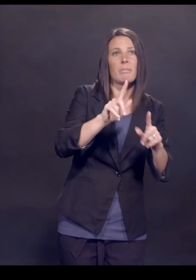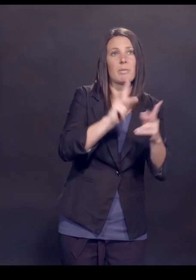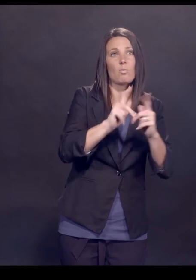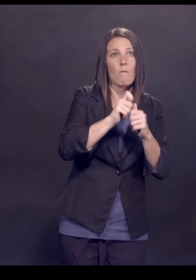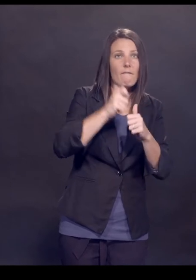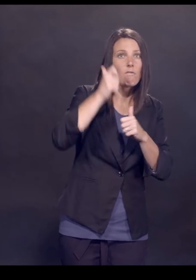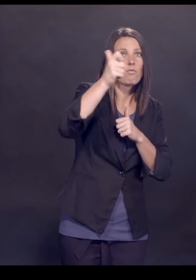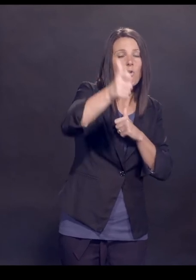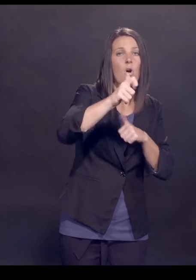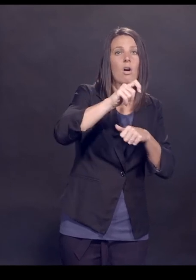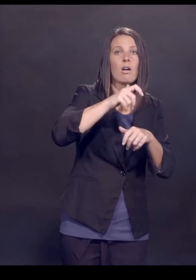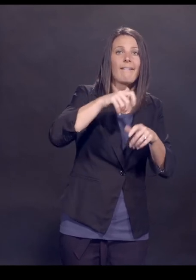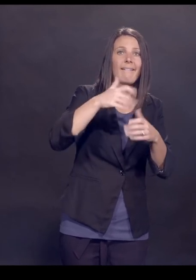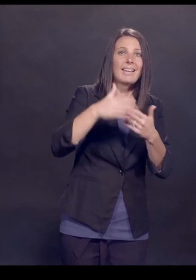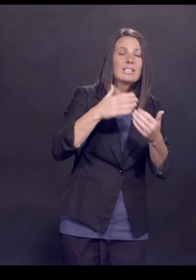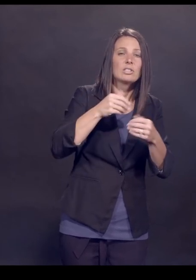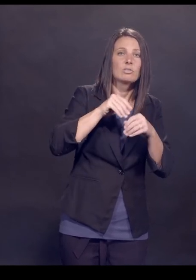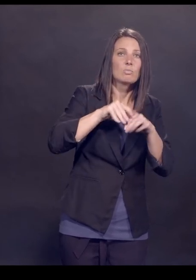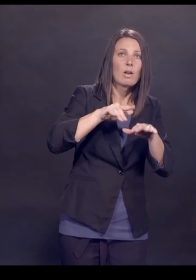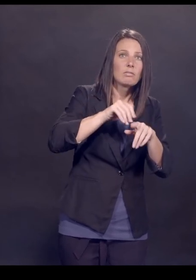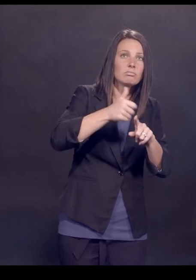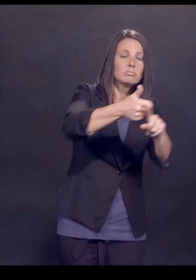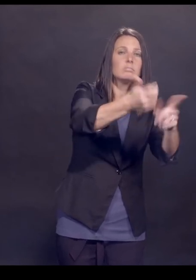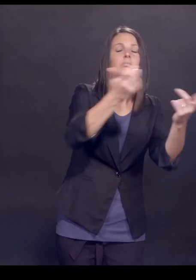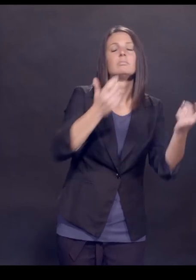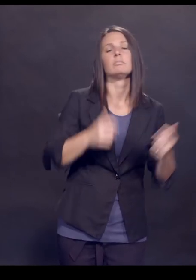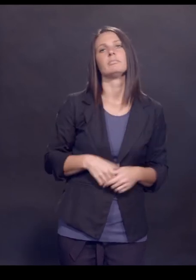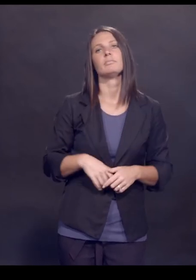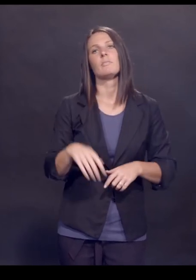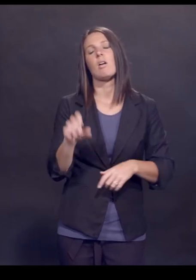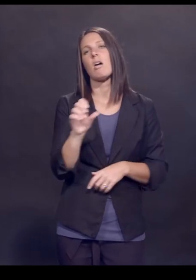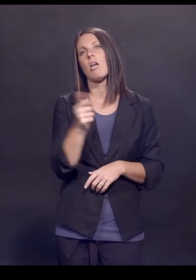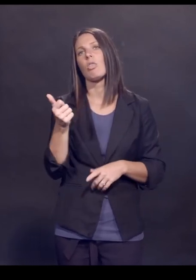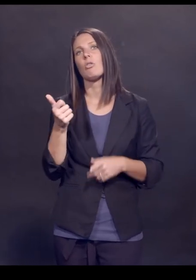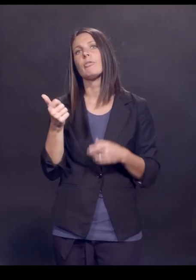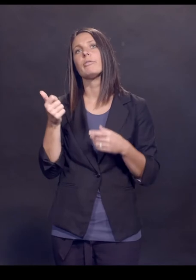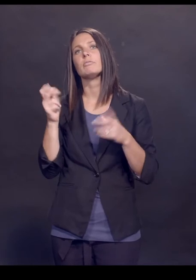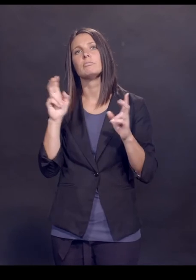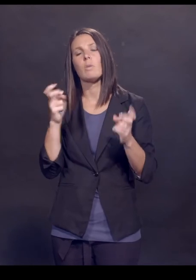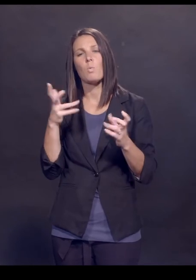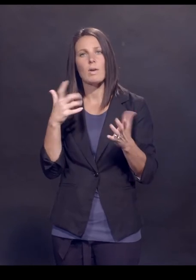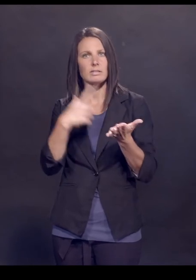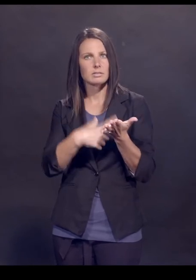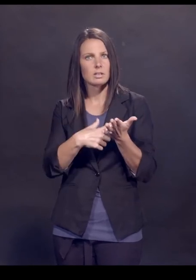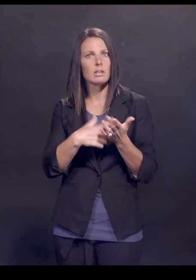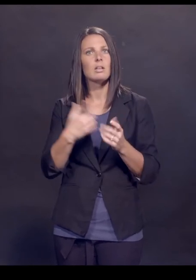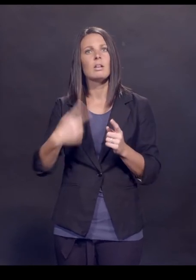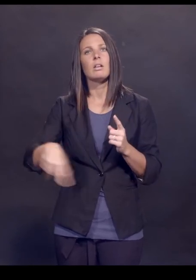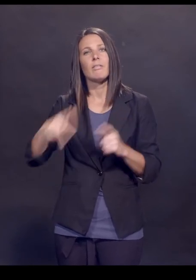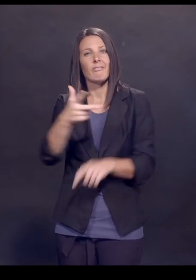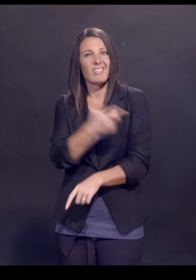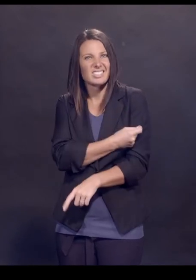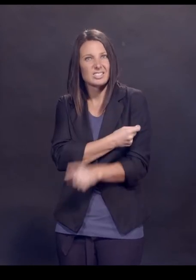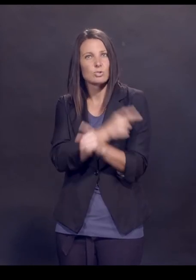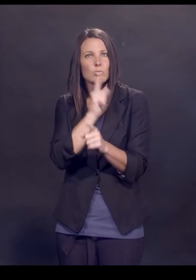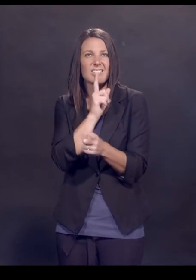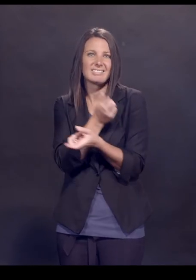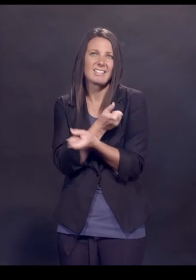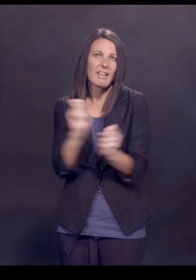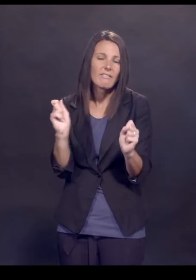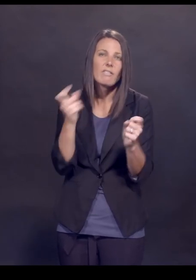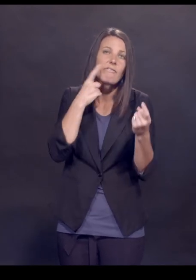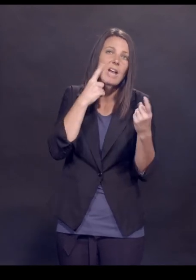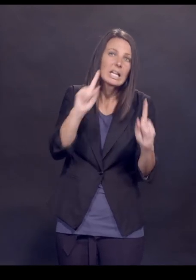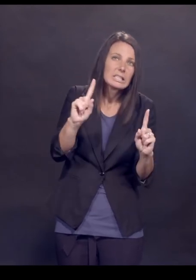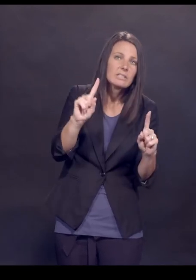away from you. Another thing I want to talk about is that, you know, these vaccines have been very safe, very